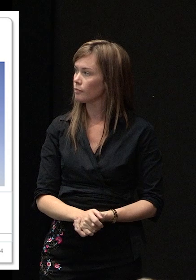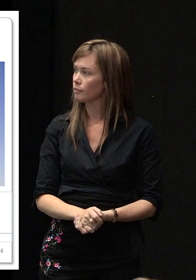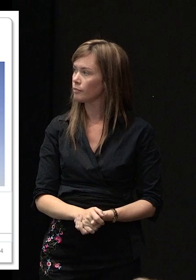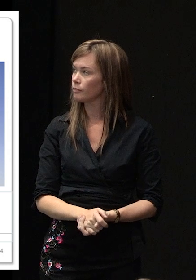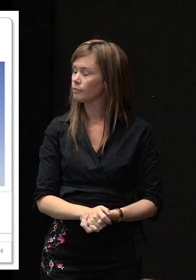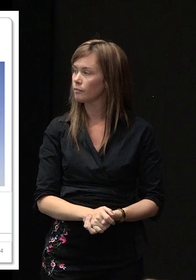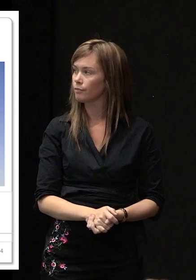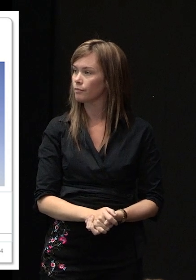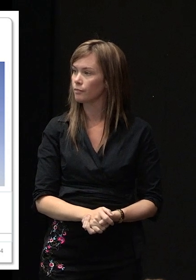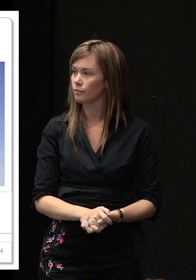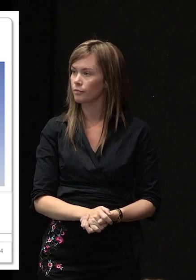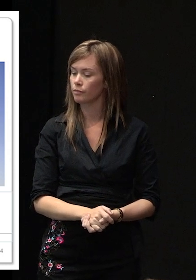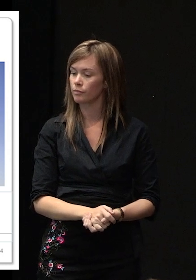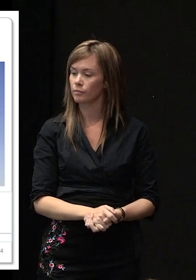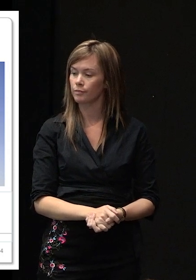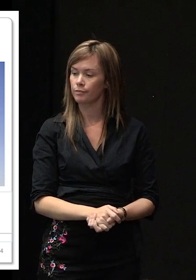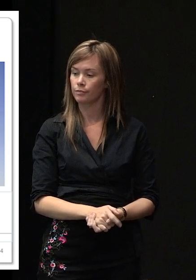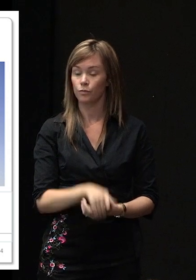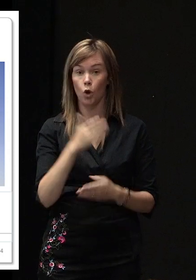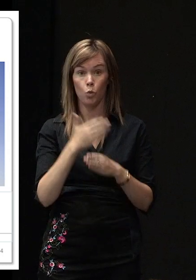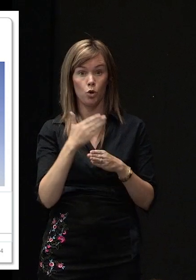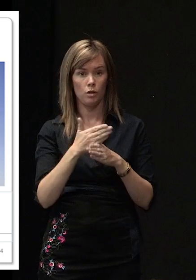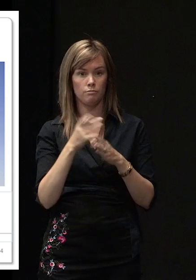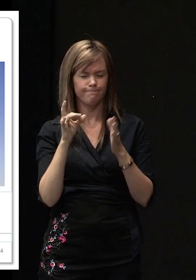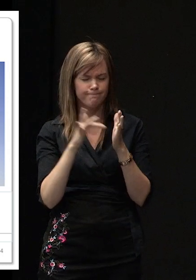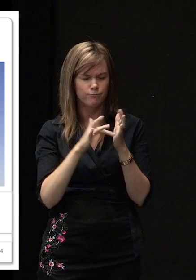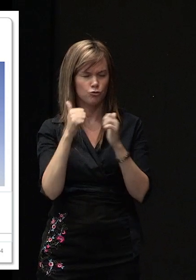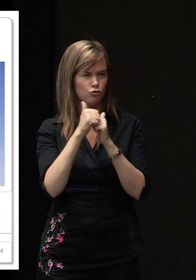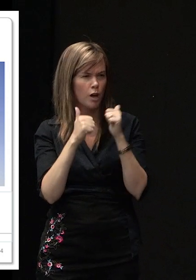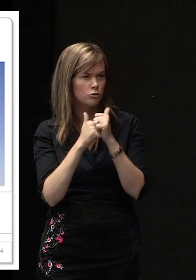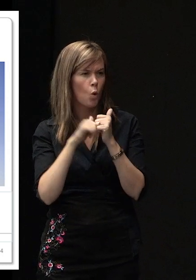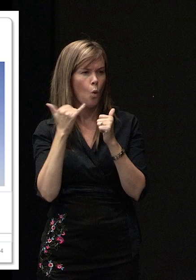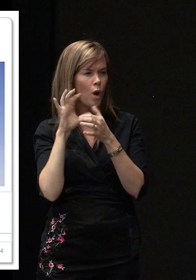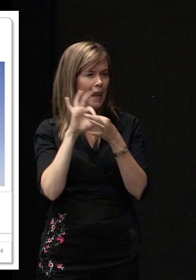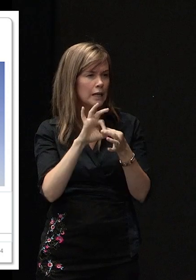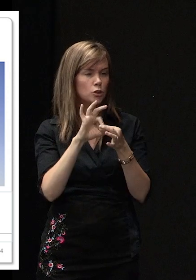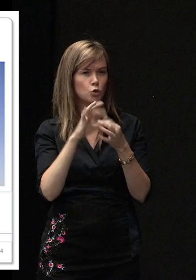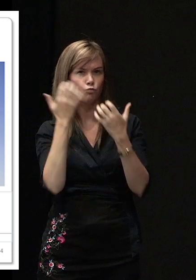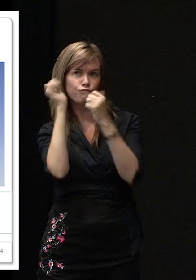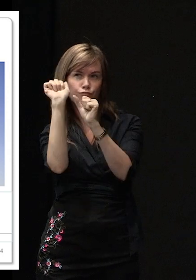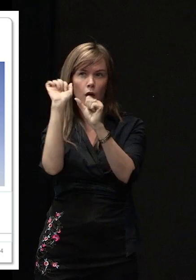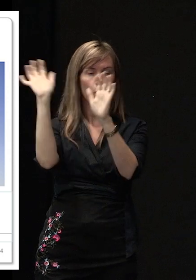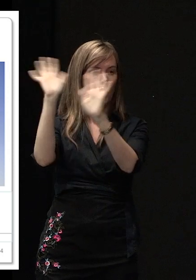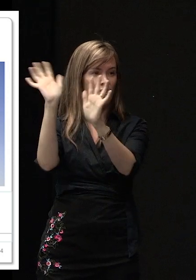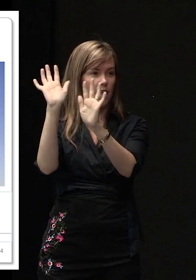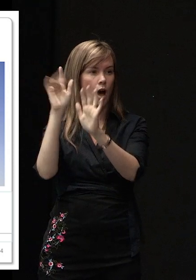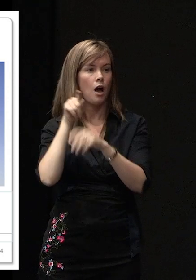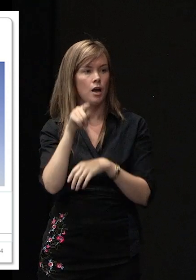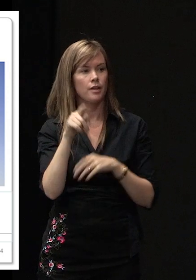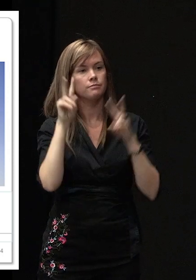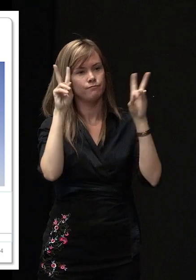So work that is critical to the structure of the building or its weather tightness is known as restricted building work.